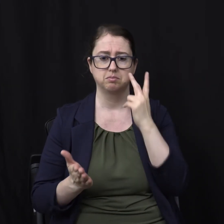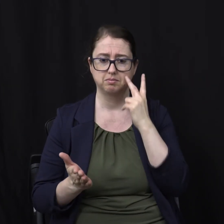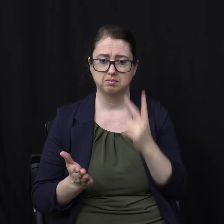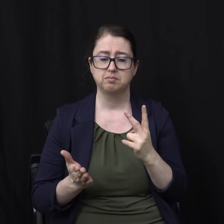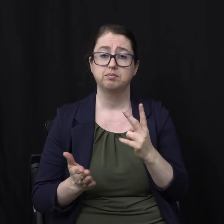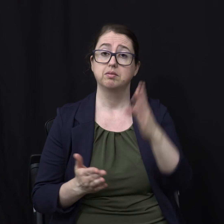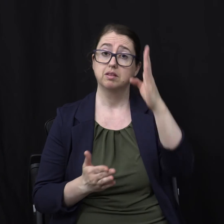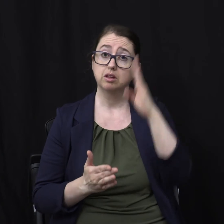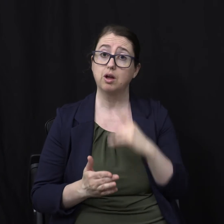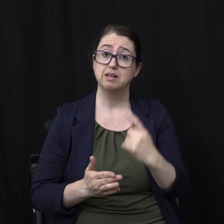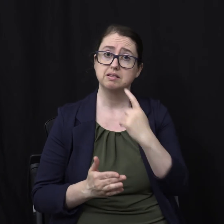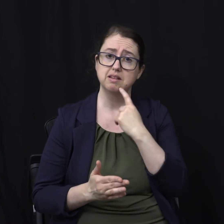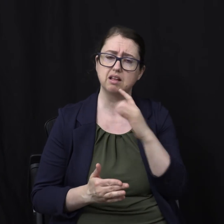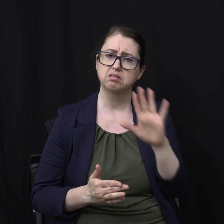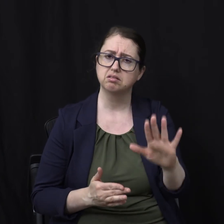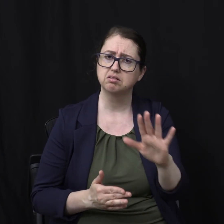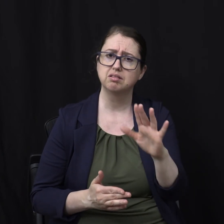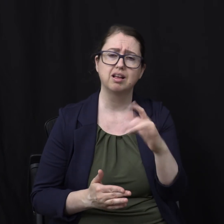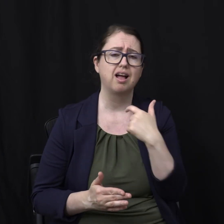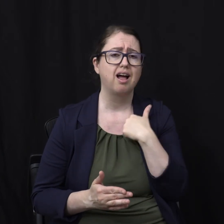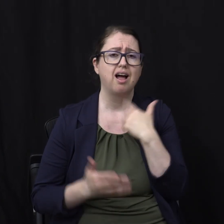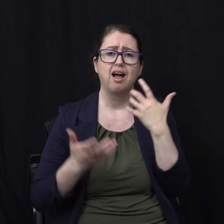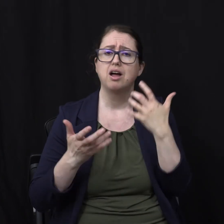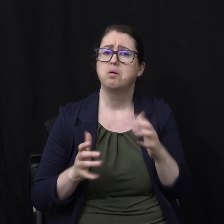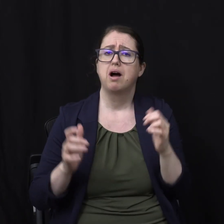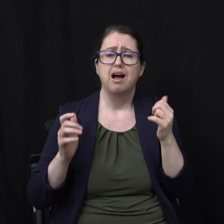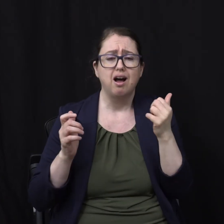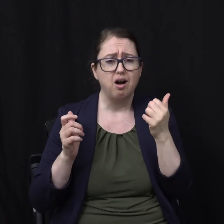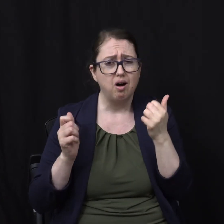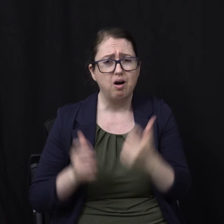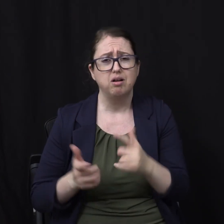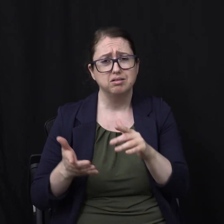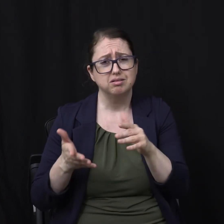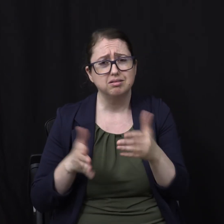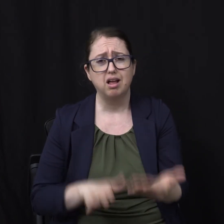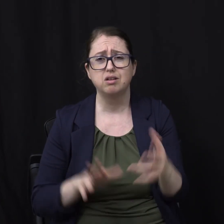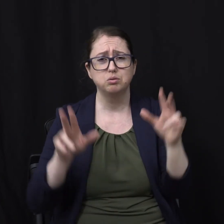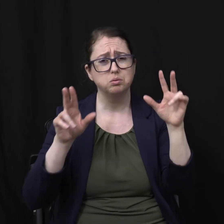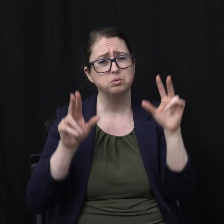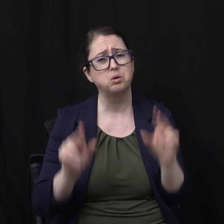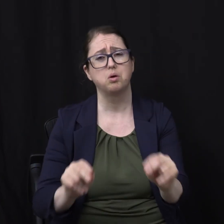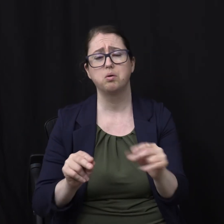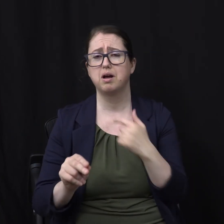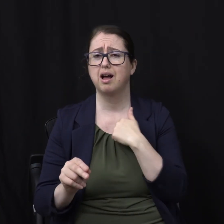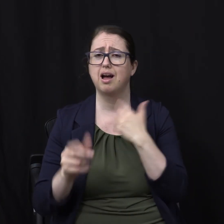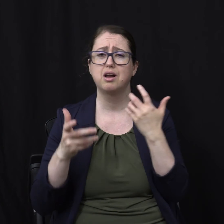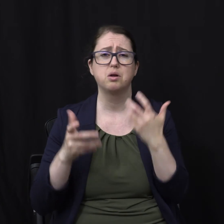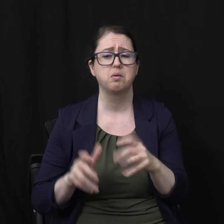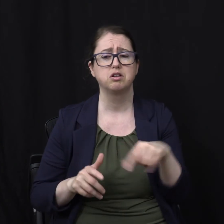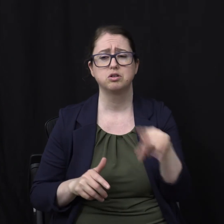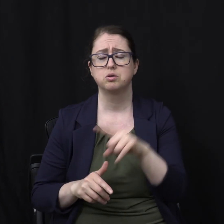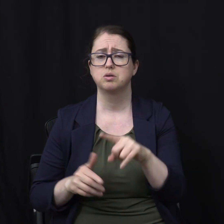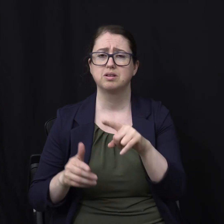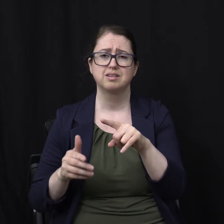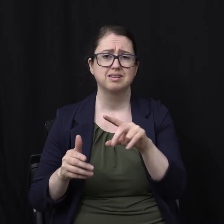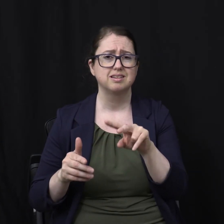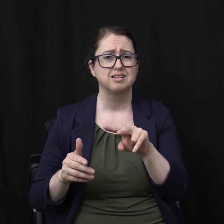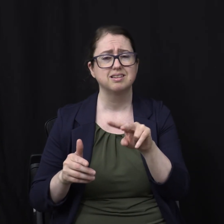God says I am not willing That any should perish He doesn't want anybody To die The second death He says Why will you die